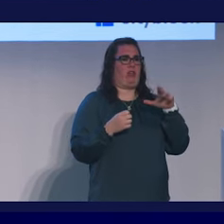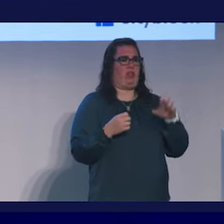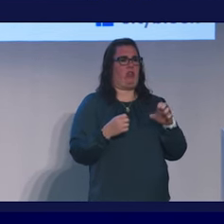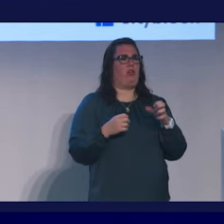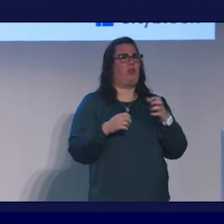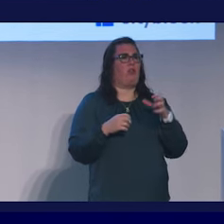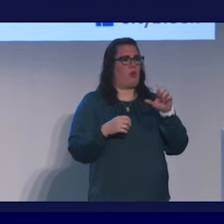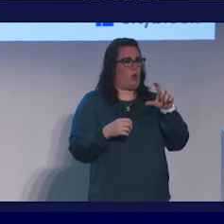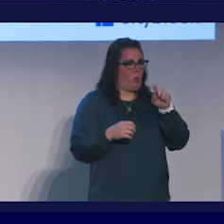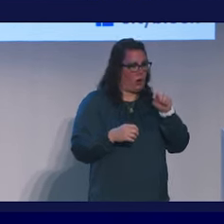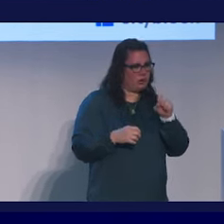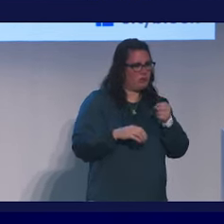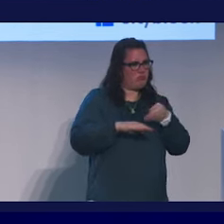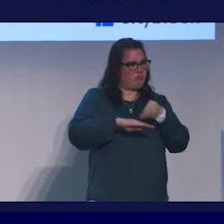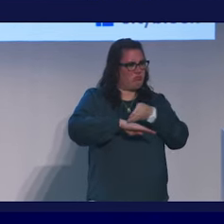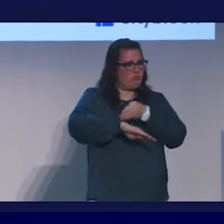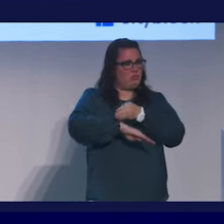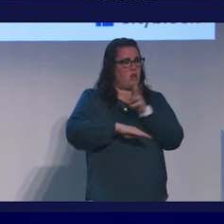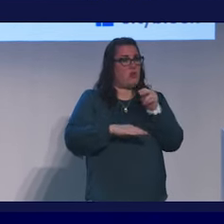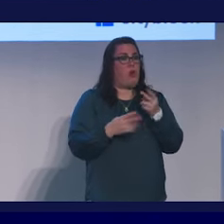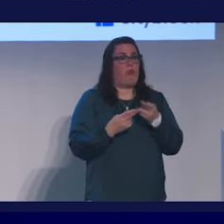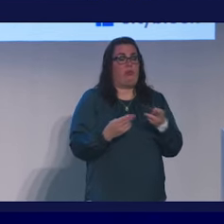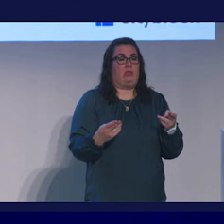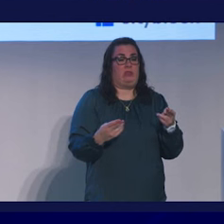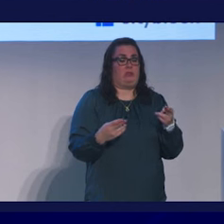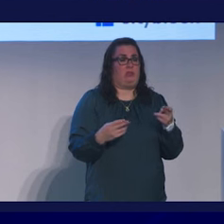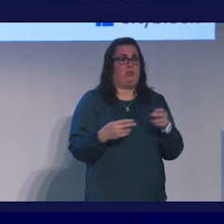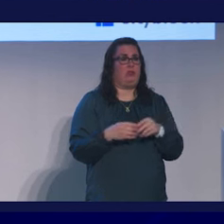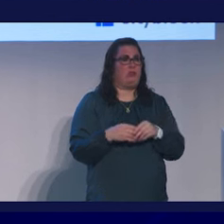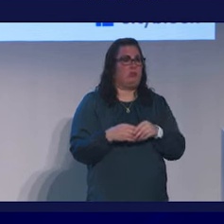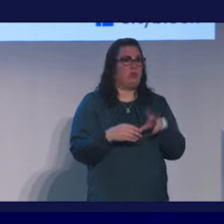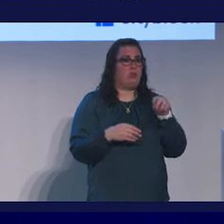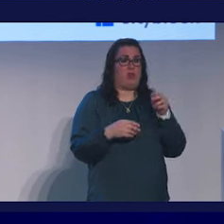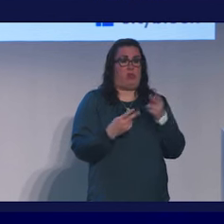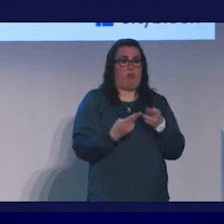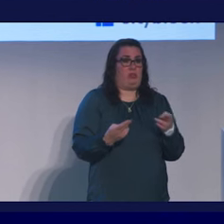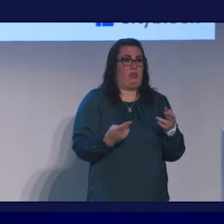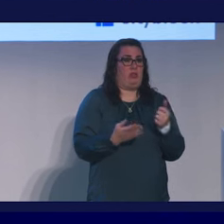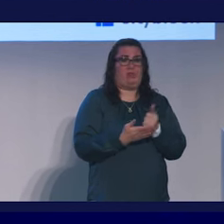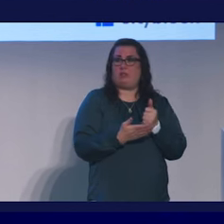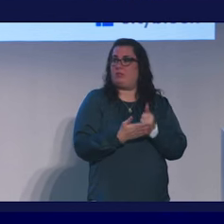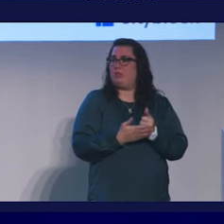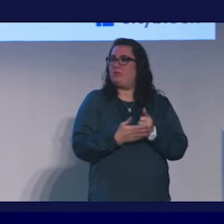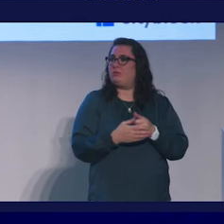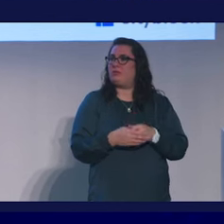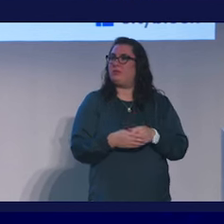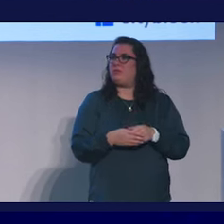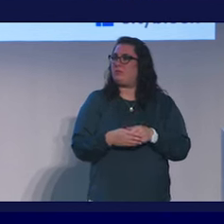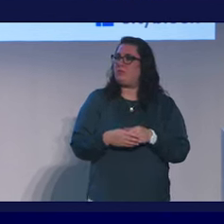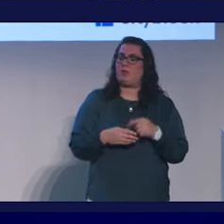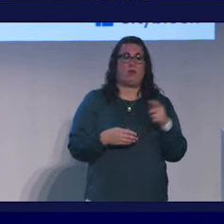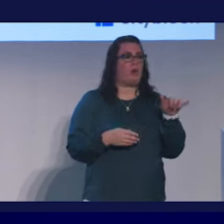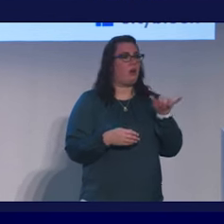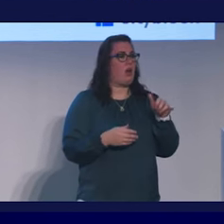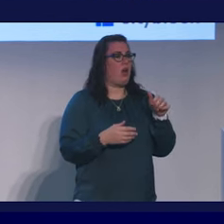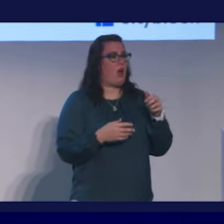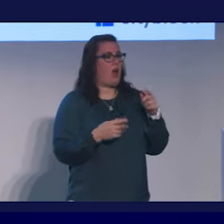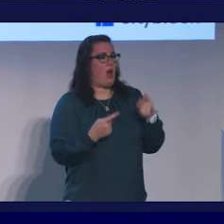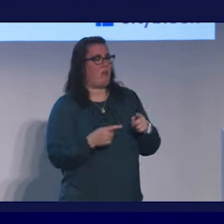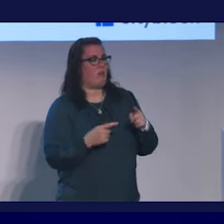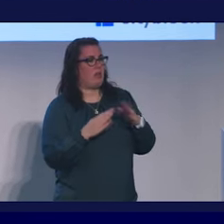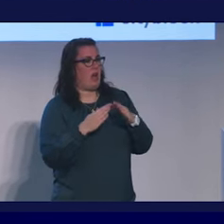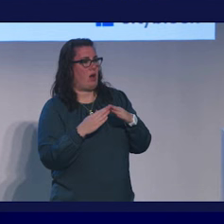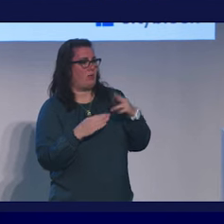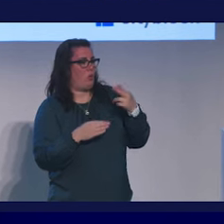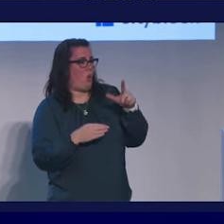go up and it's a zero-sum pie, no resources left to spend on other things. This also happens at the household level